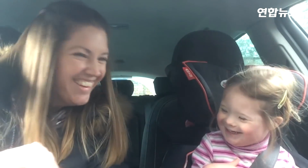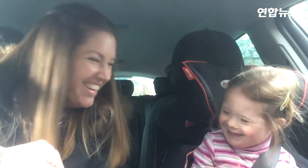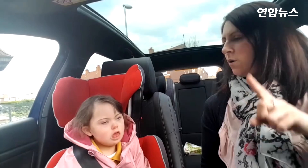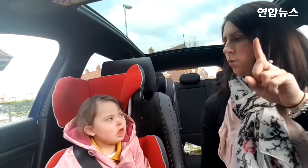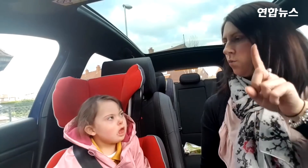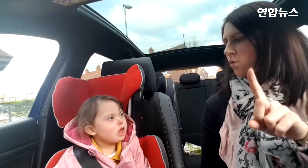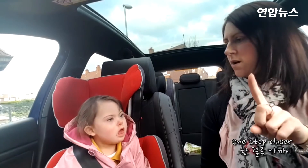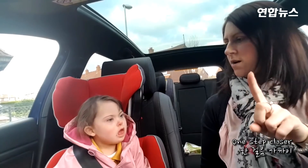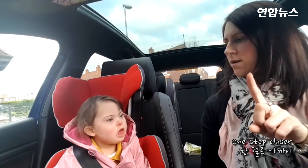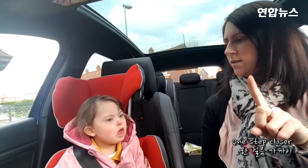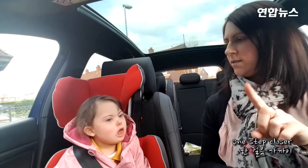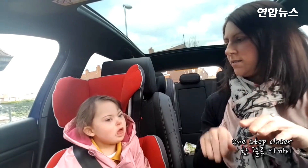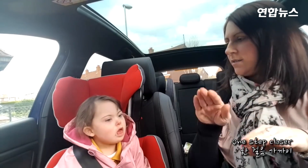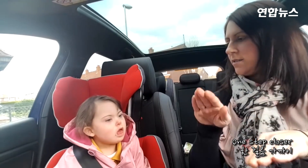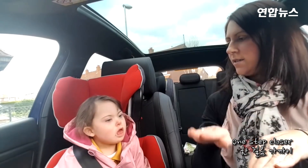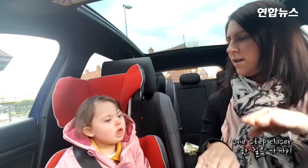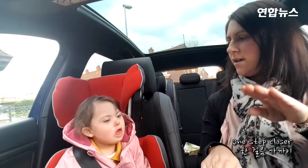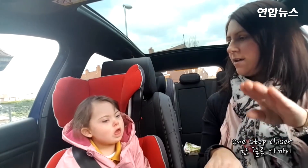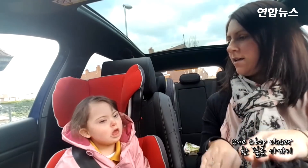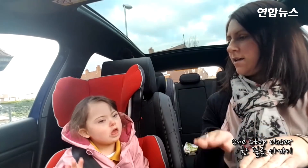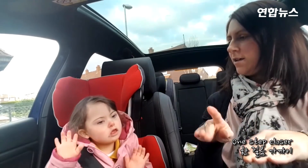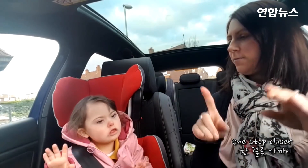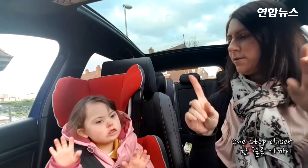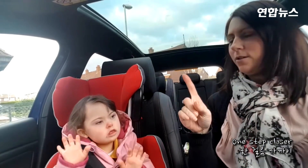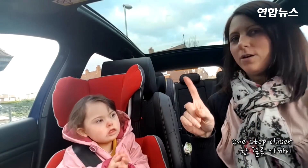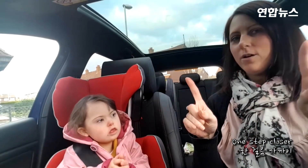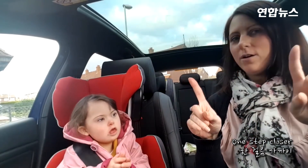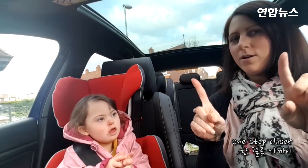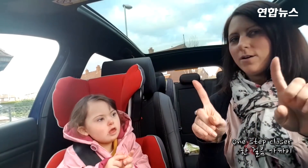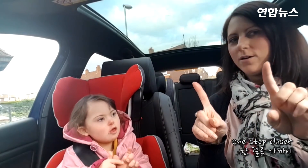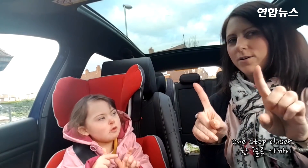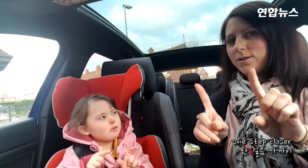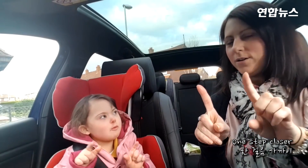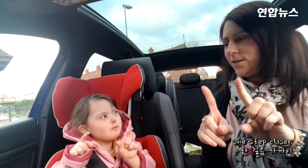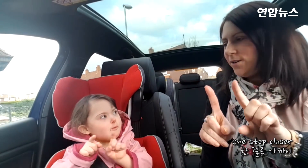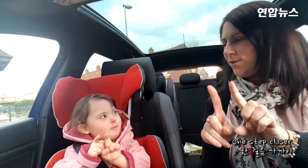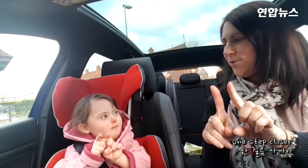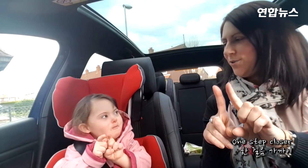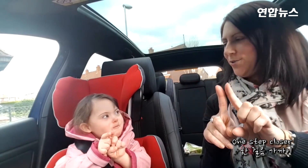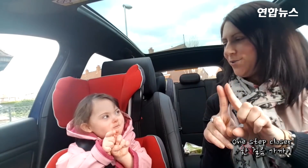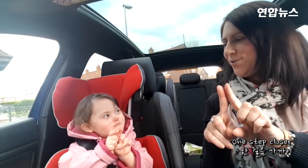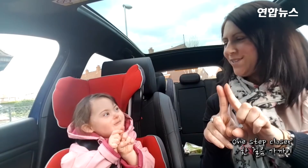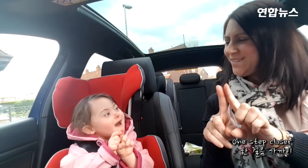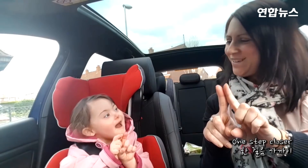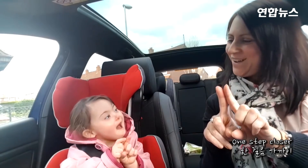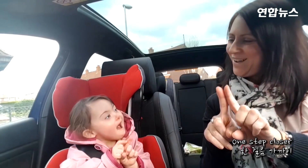One step closer